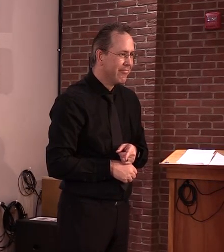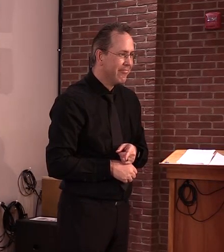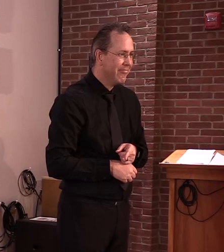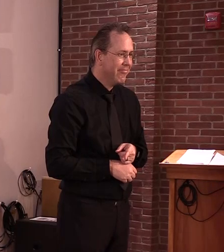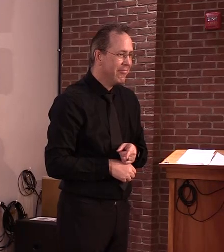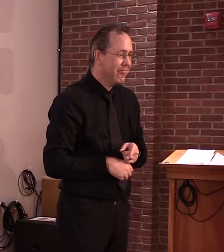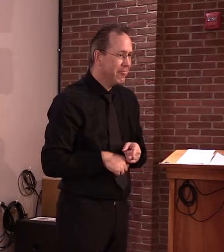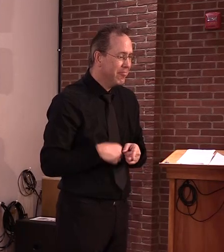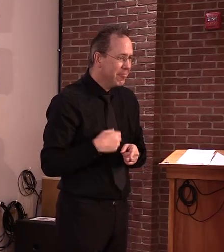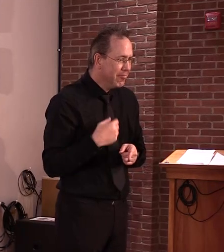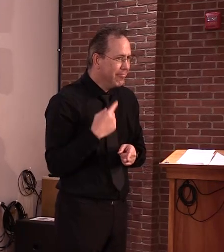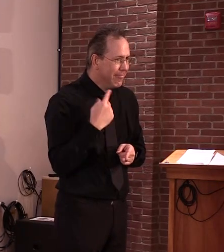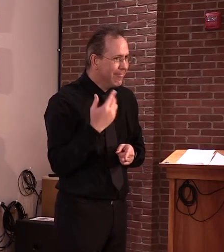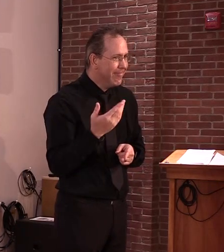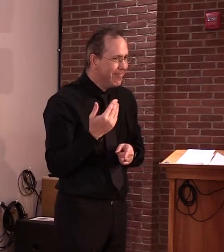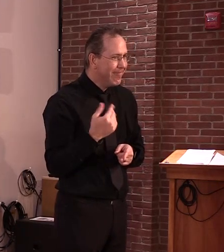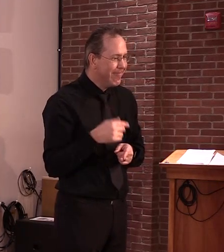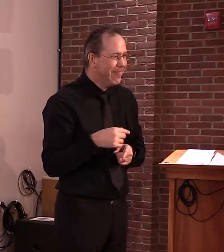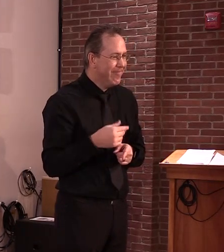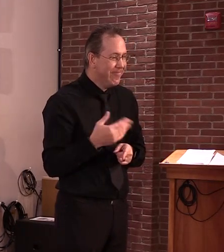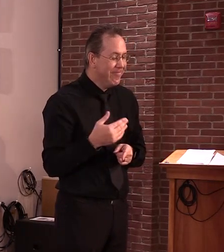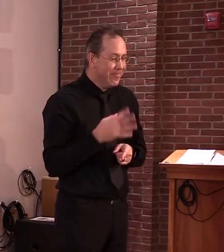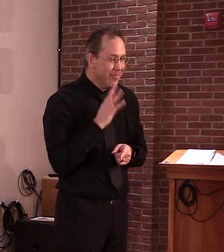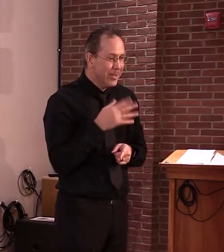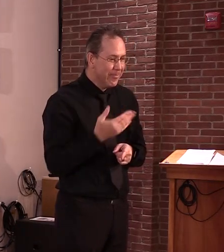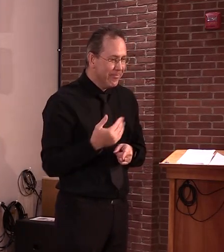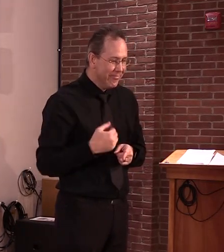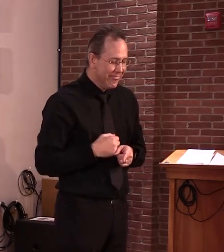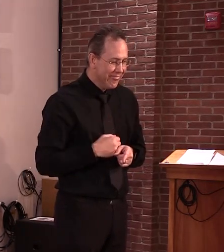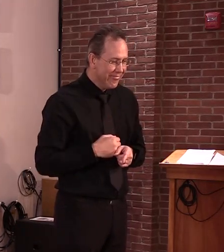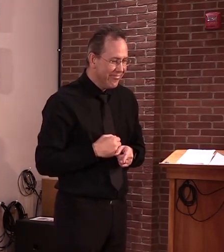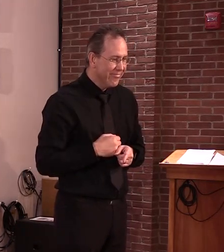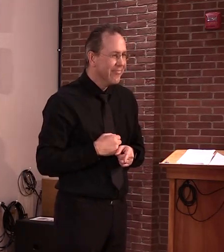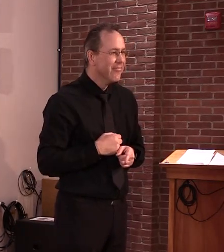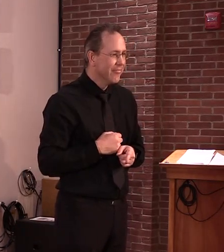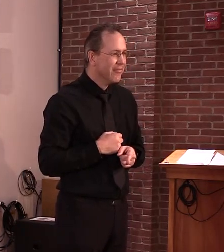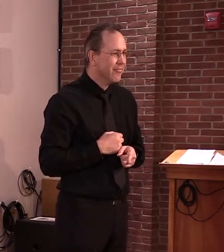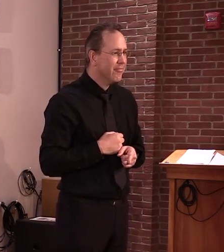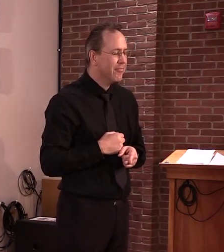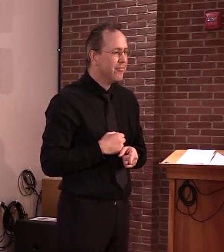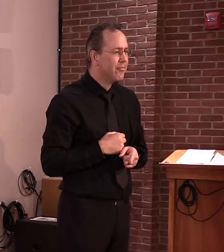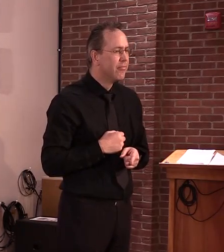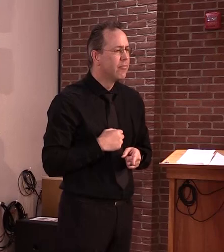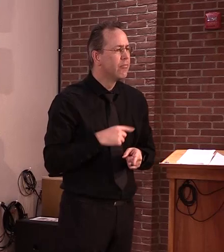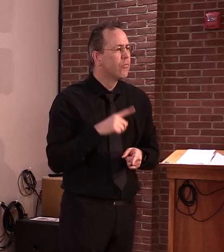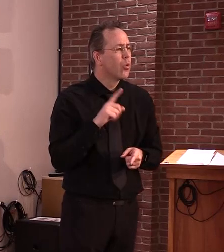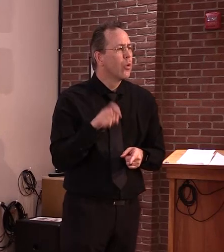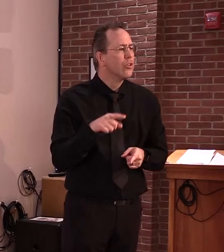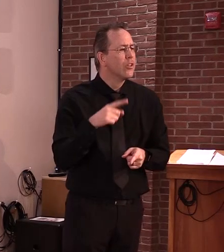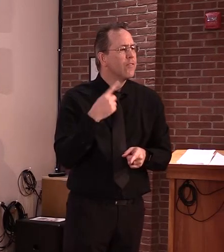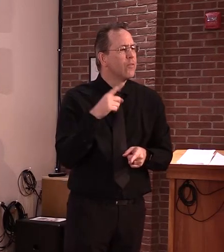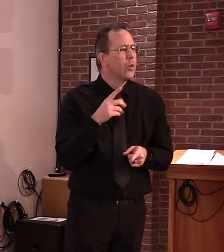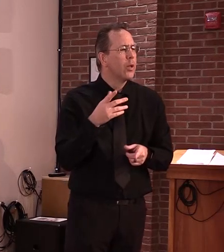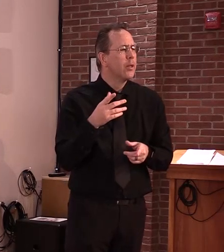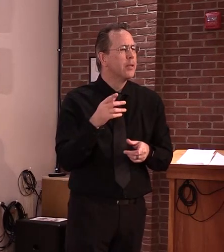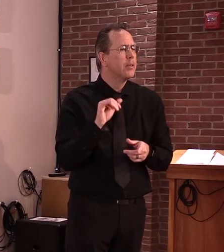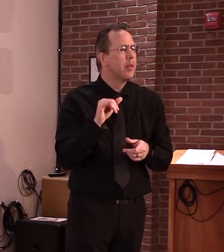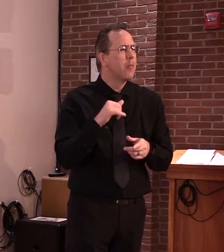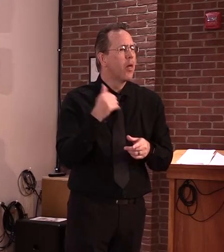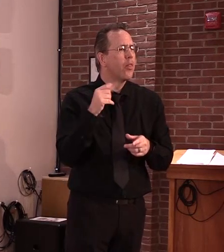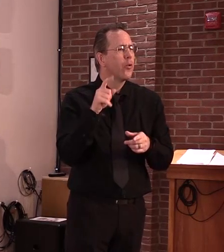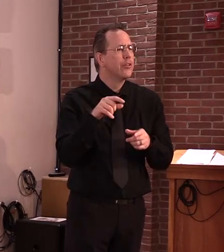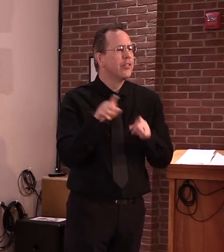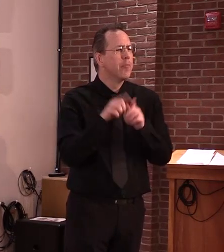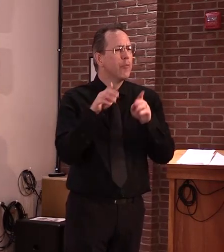I have a similar question to one that was asked a little while back here. This might be for Dr. Levine.